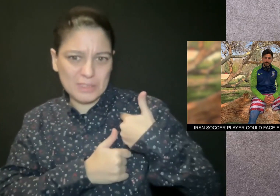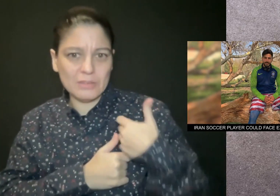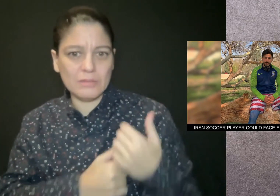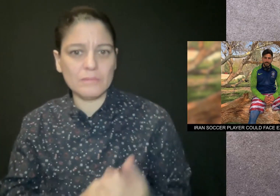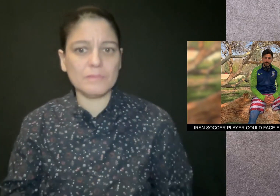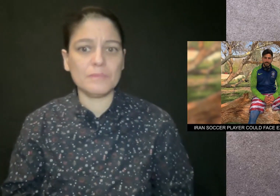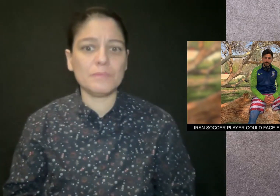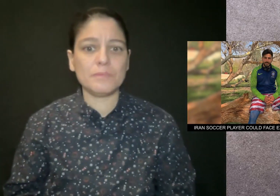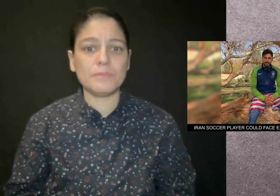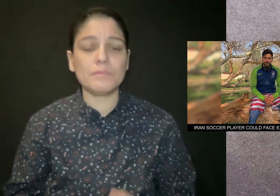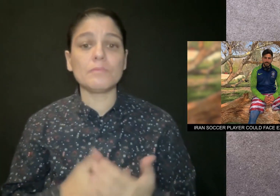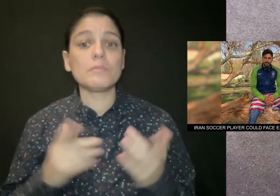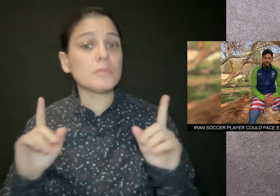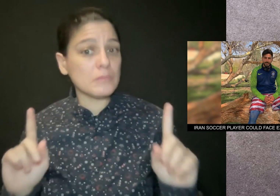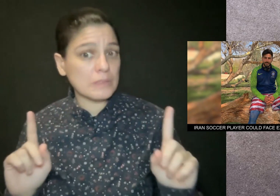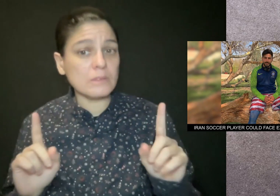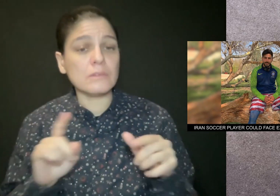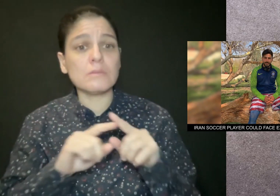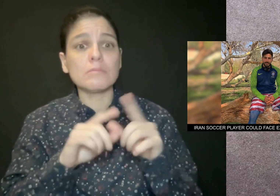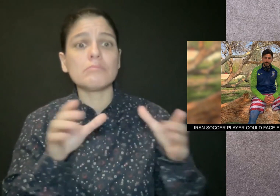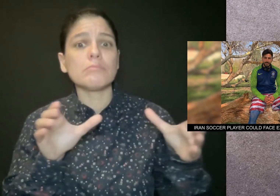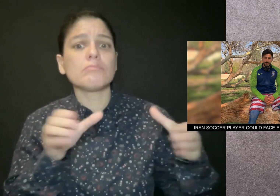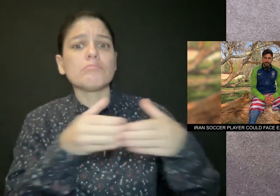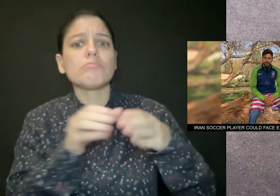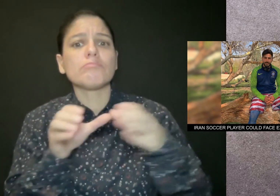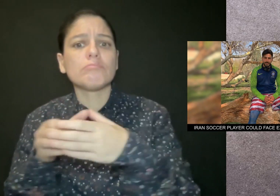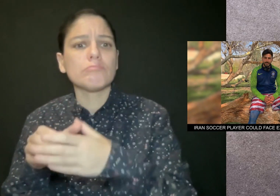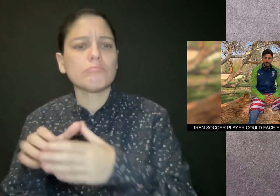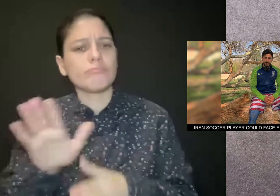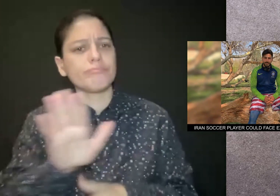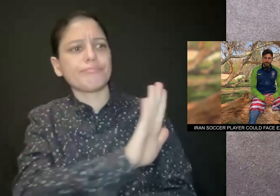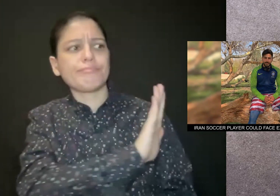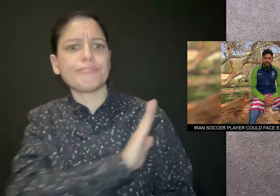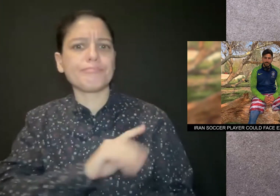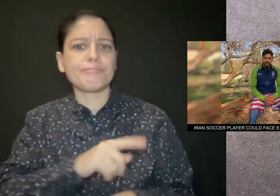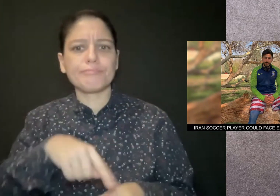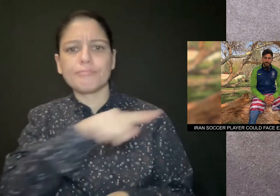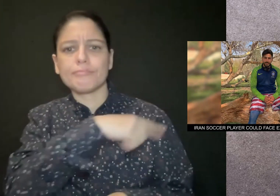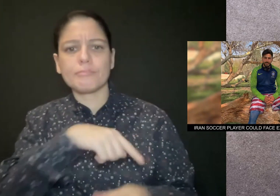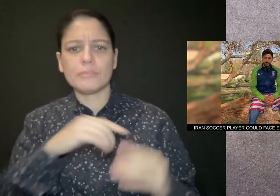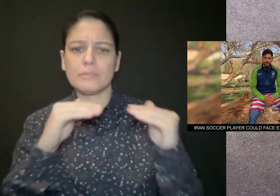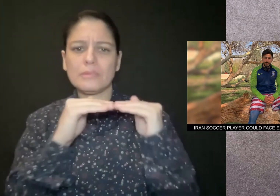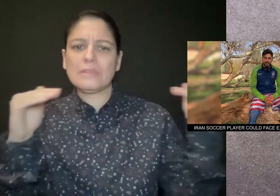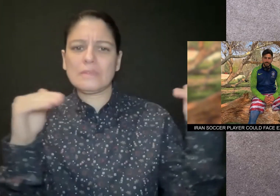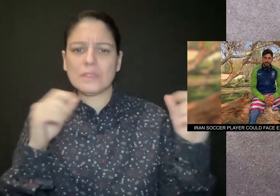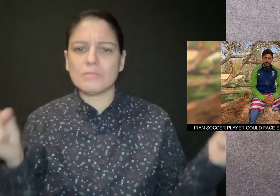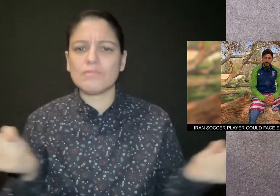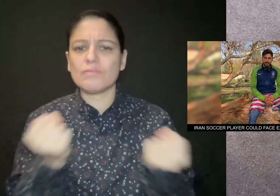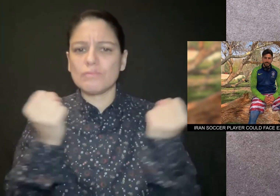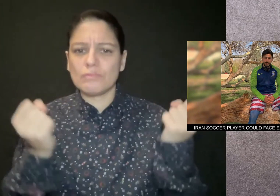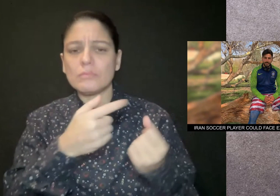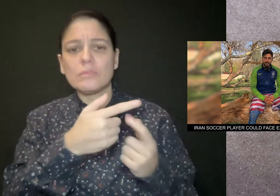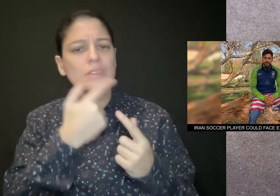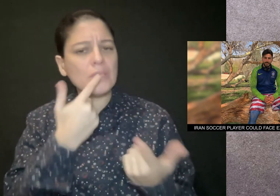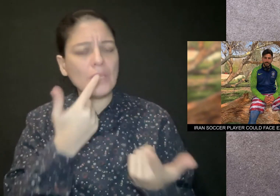several members of the security forces. But activist rights groups say these are absolutely false